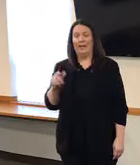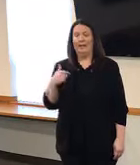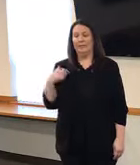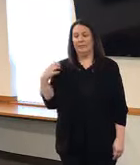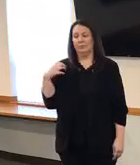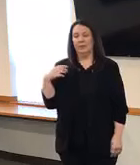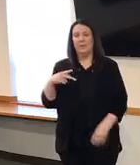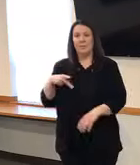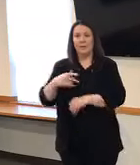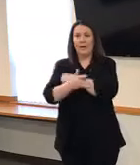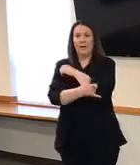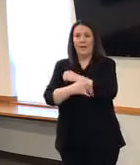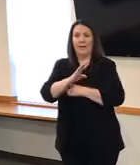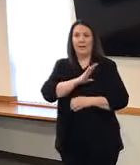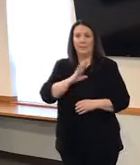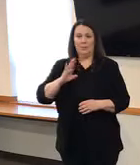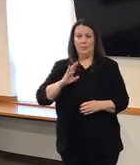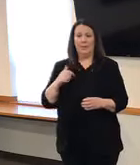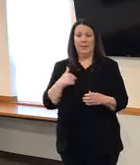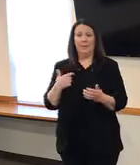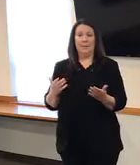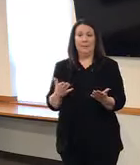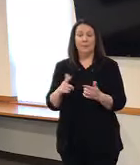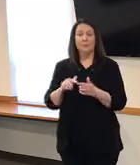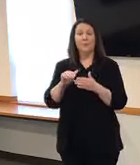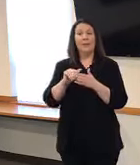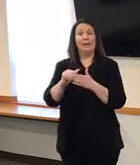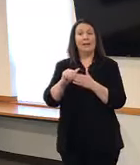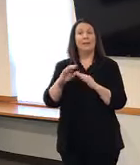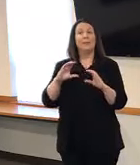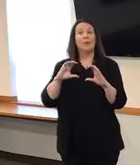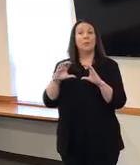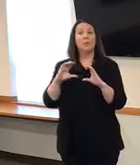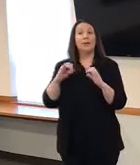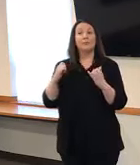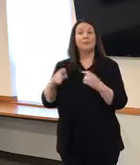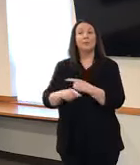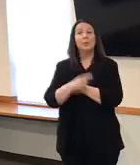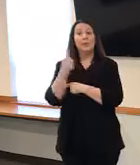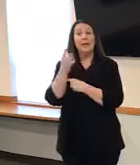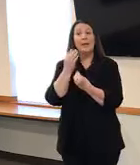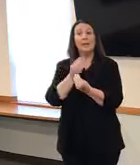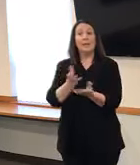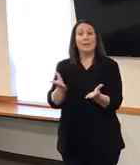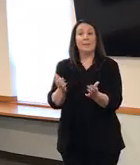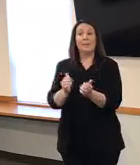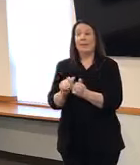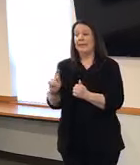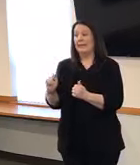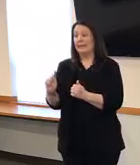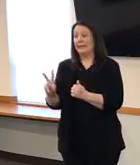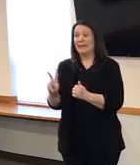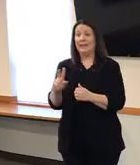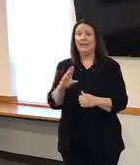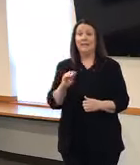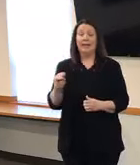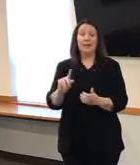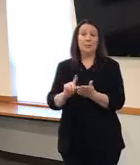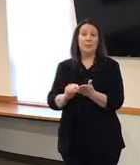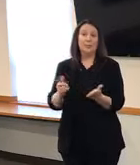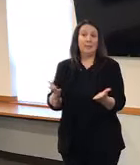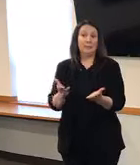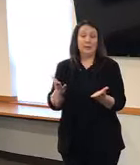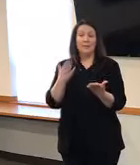I'm here to lead off this week's communications effort with our area media sources and thank you again for being here.